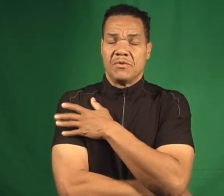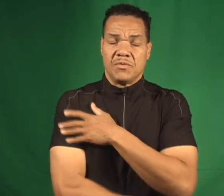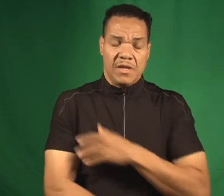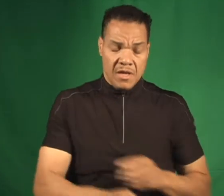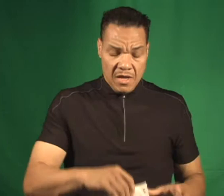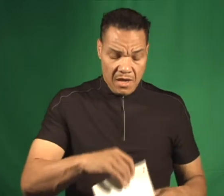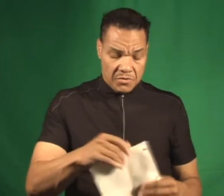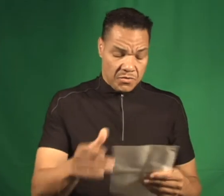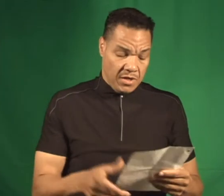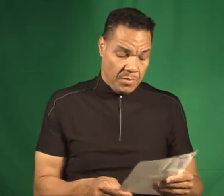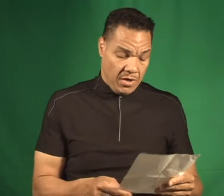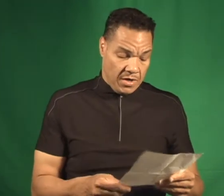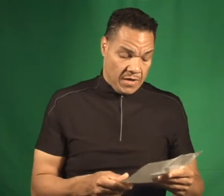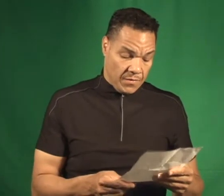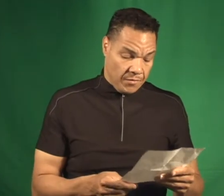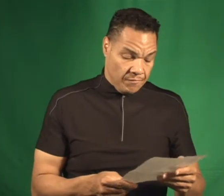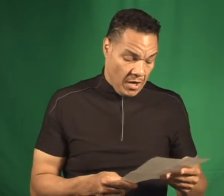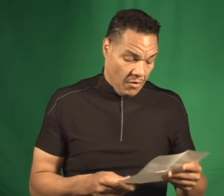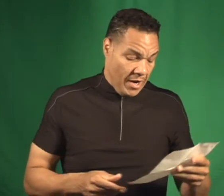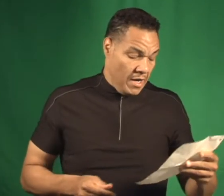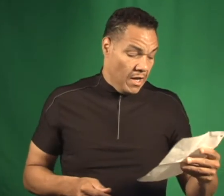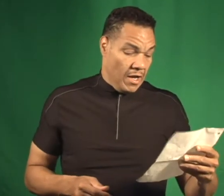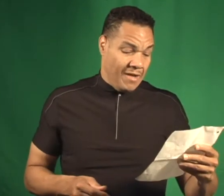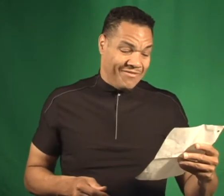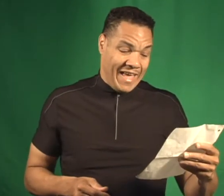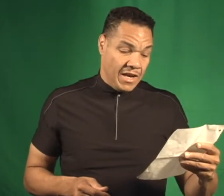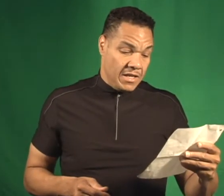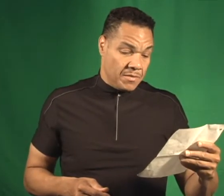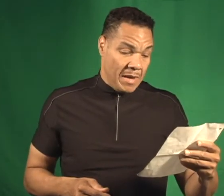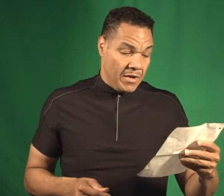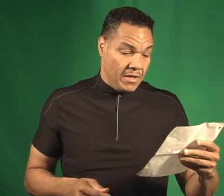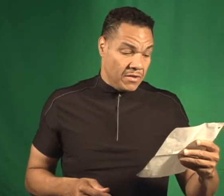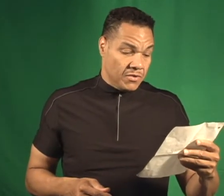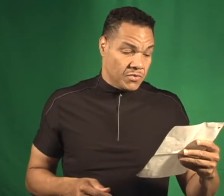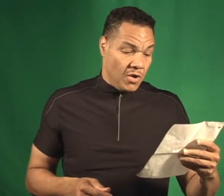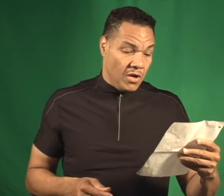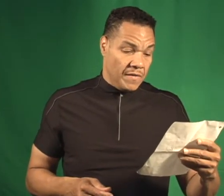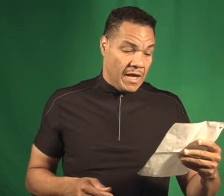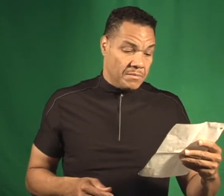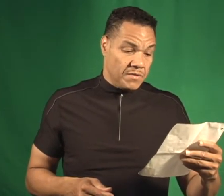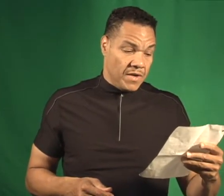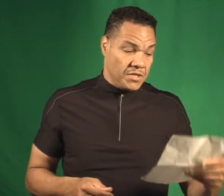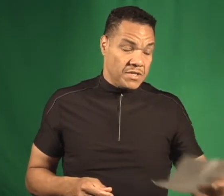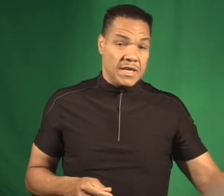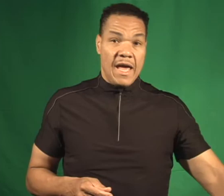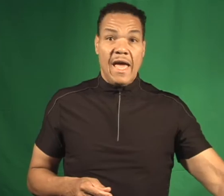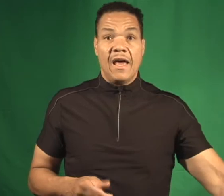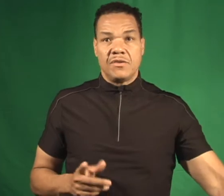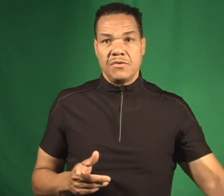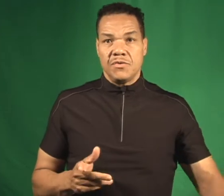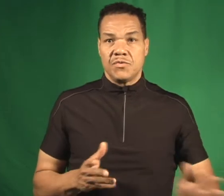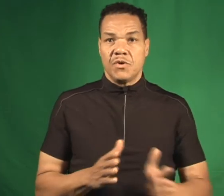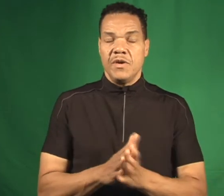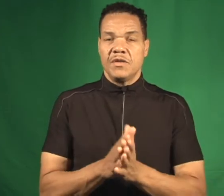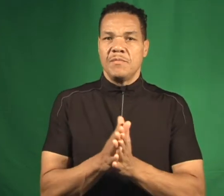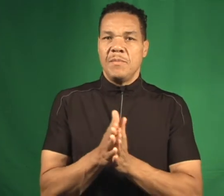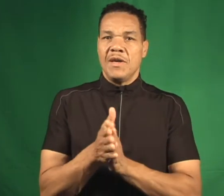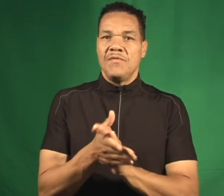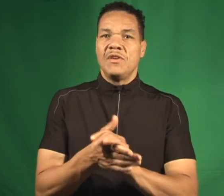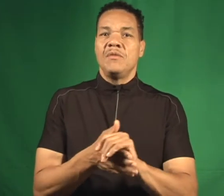was really, that was really apparent down the road. All right. That is about it. Those are all of the observations that I had. told you it was real quick. So maybe I'll give you a little